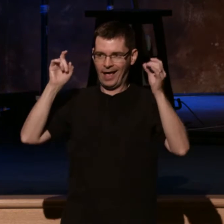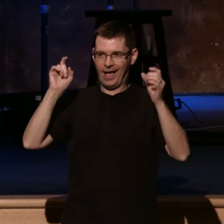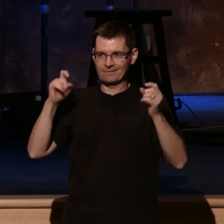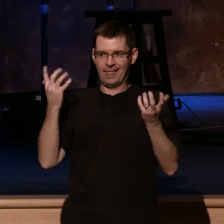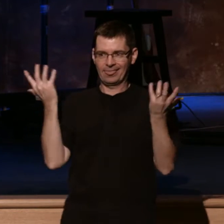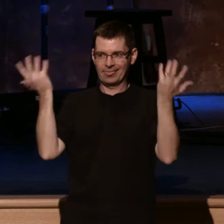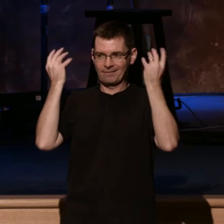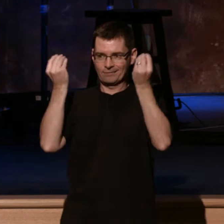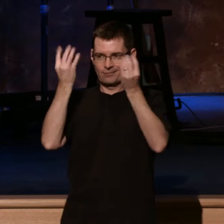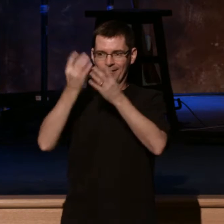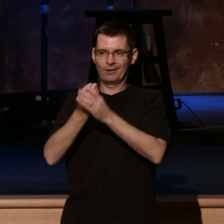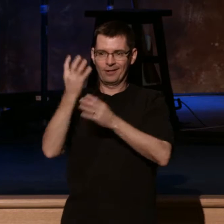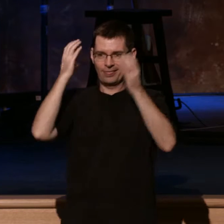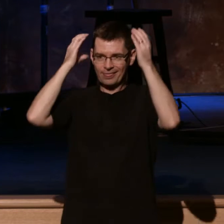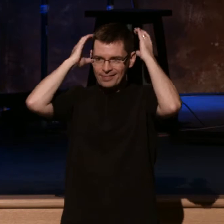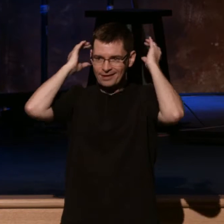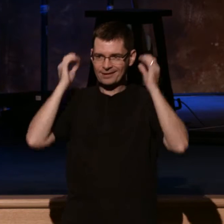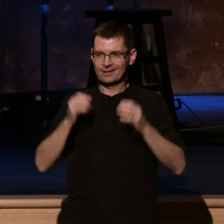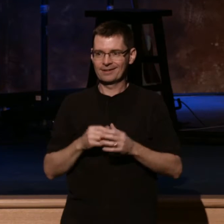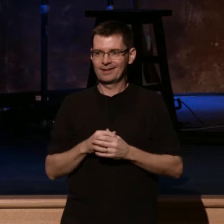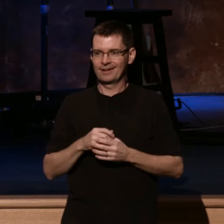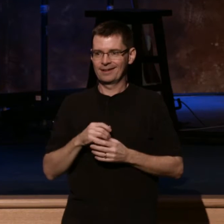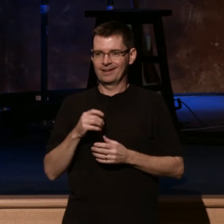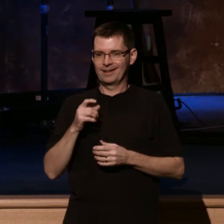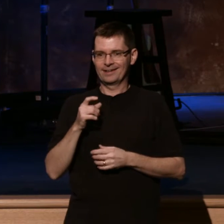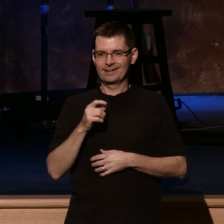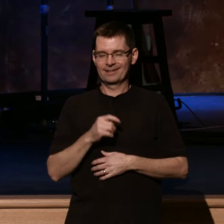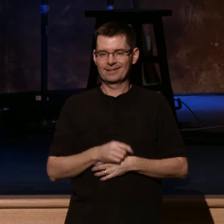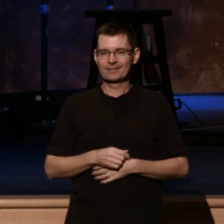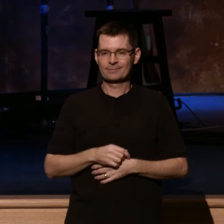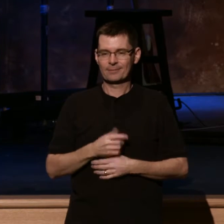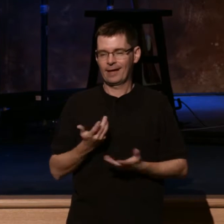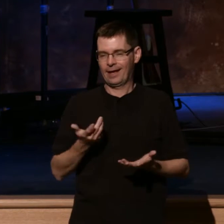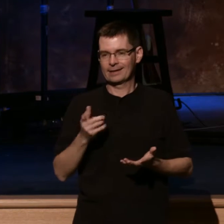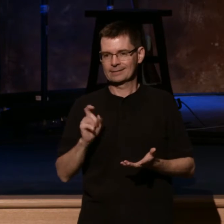chemo. I said, this is not my look. So anyway, it is what it is, and we're grateful.